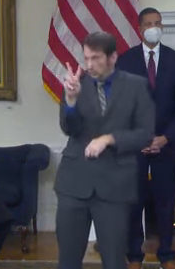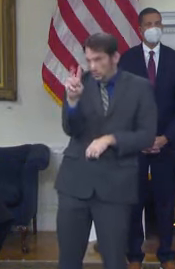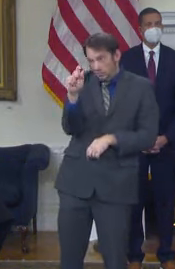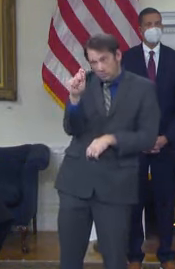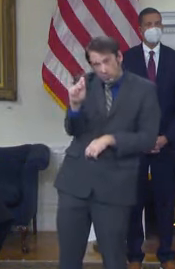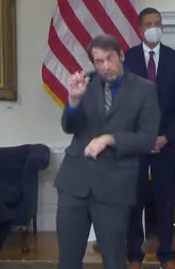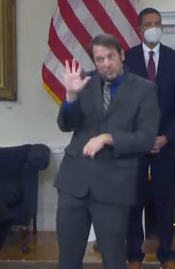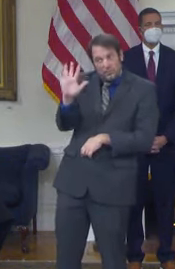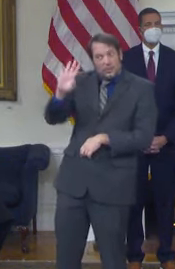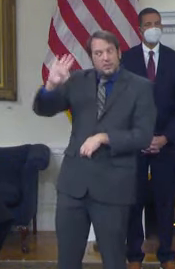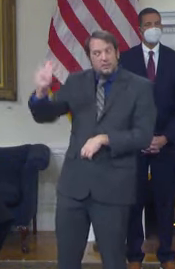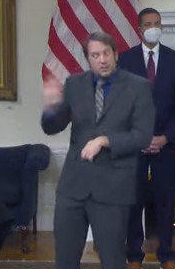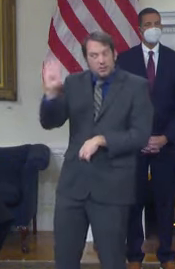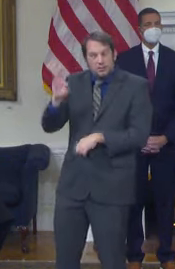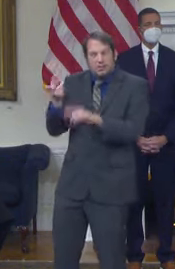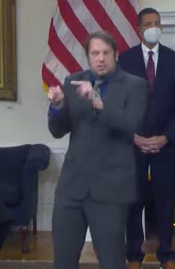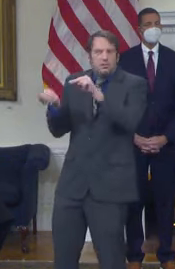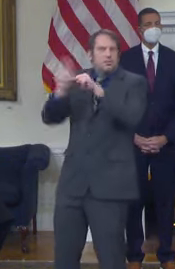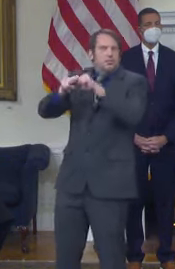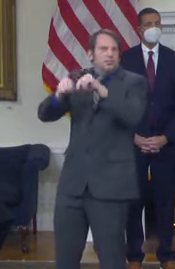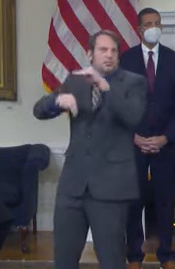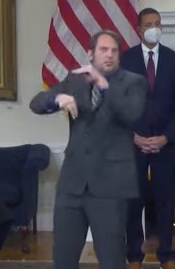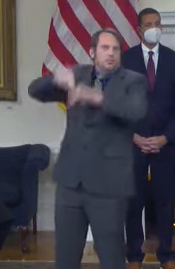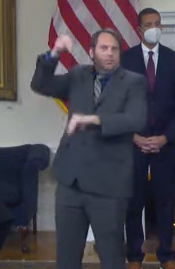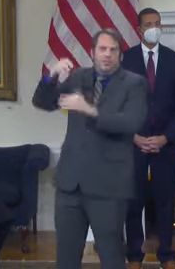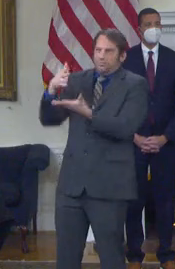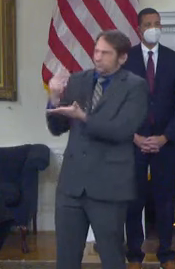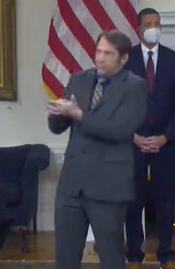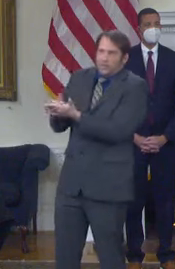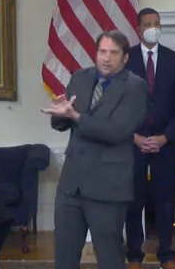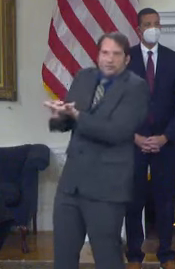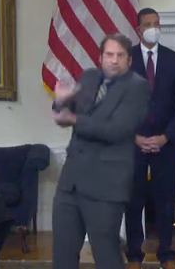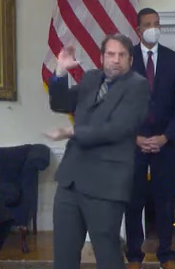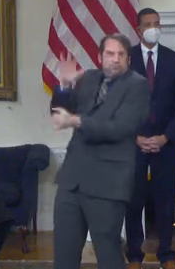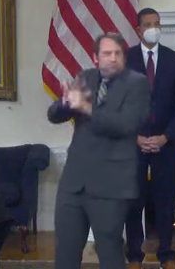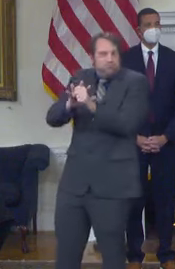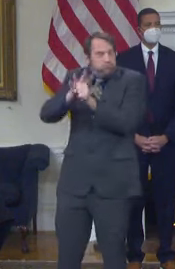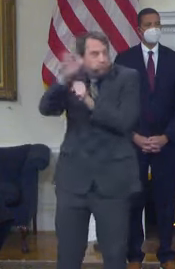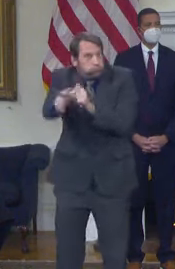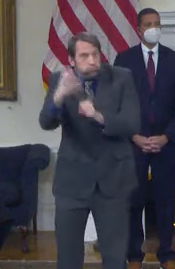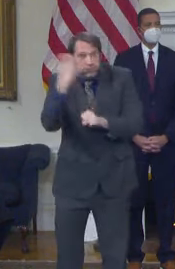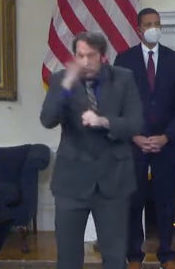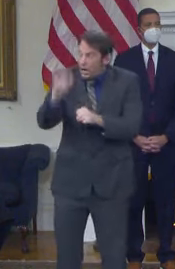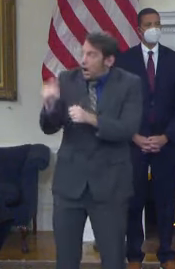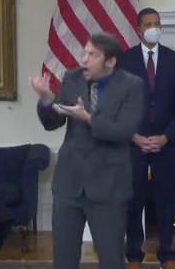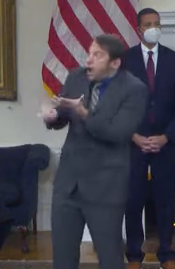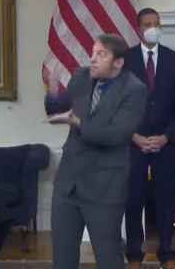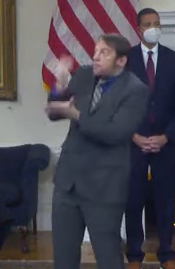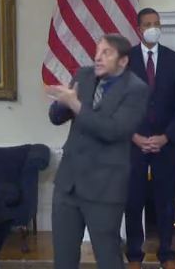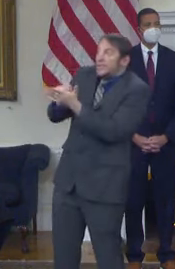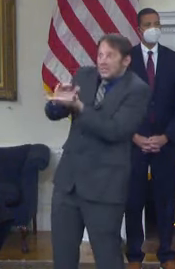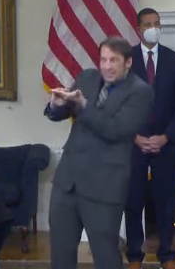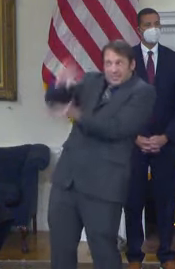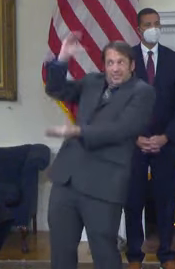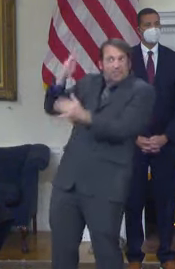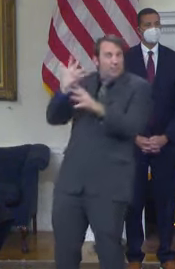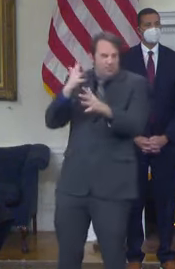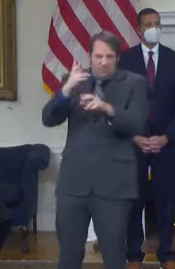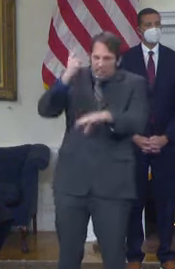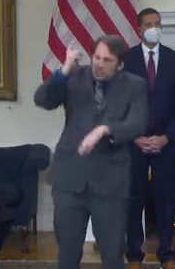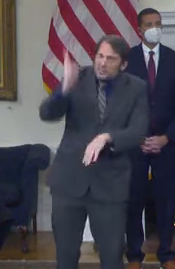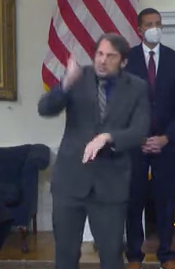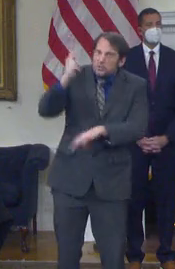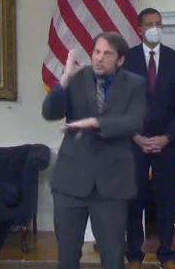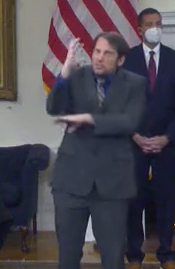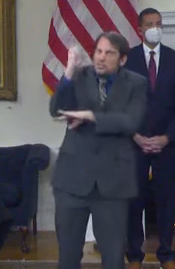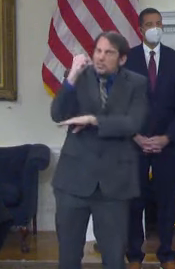ever in the history of our state. As I said when I announced this surplus, we are not going to